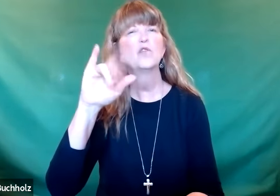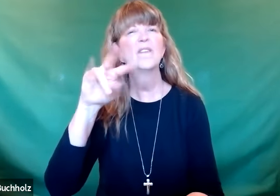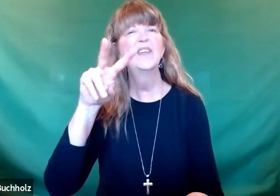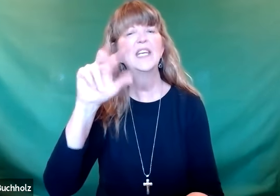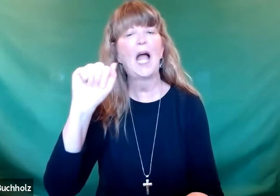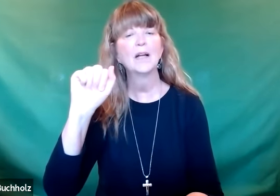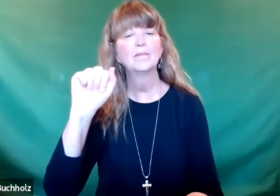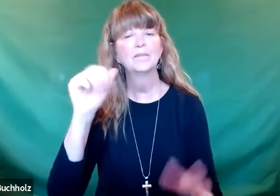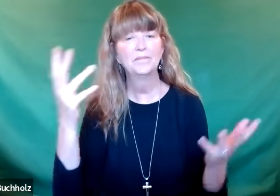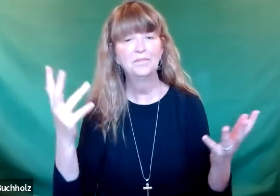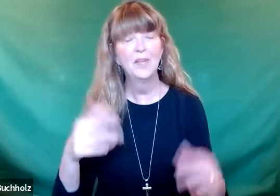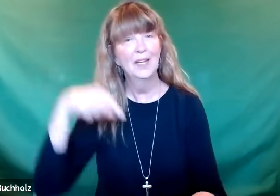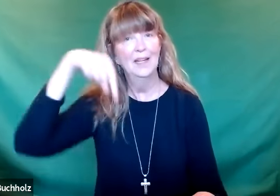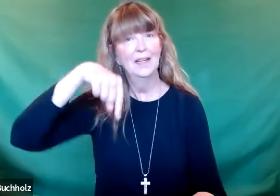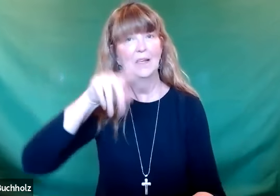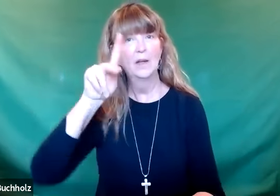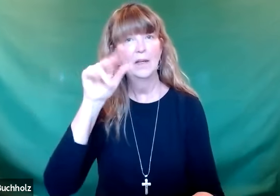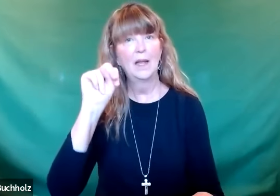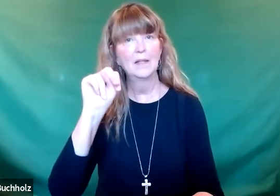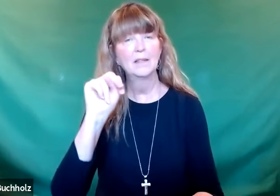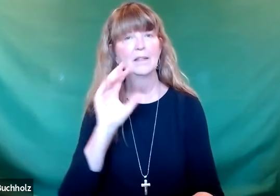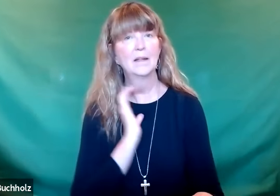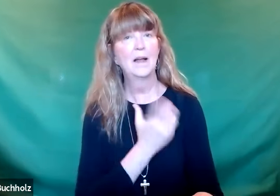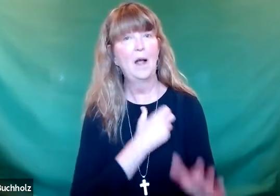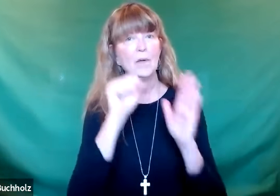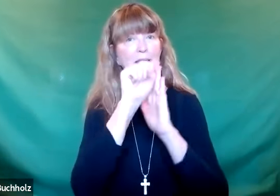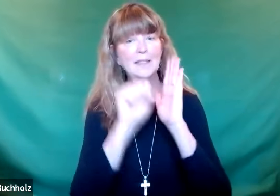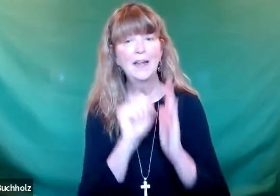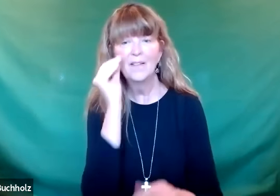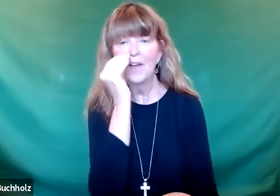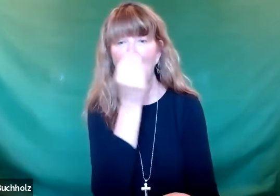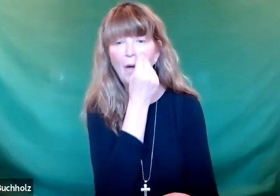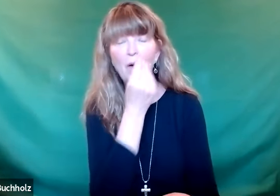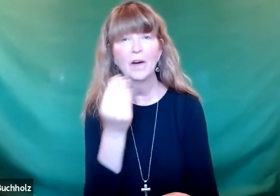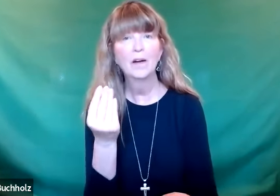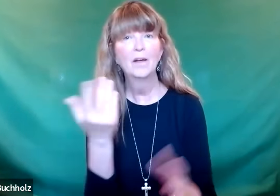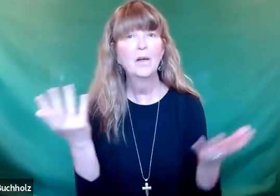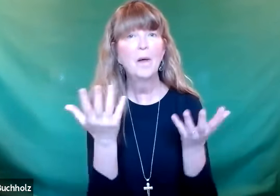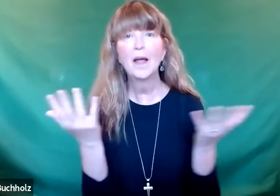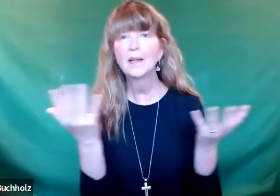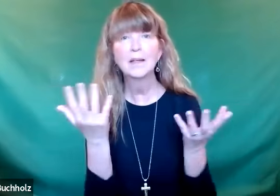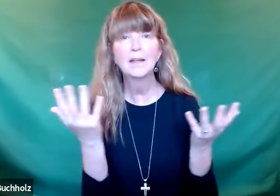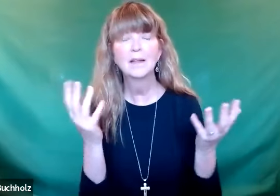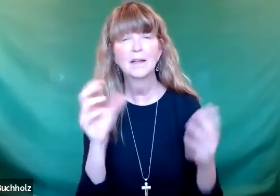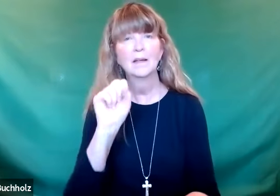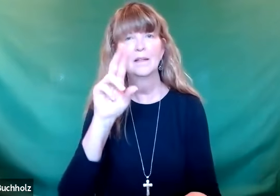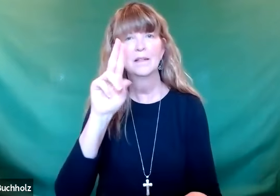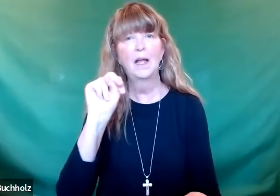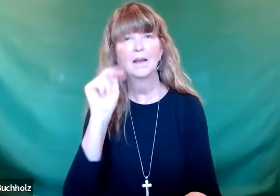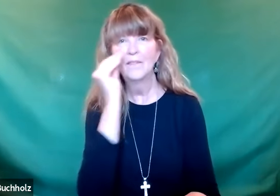facts or trivia to share with you. You know in Kansas our state flower, does anybody know what it